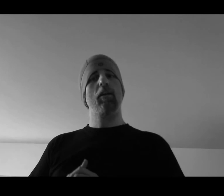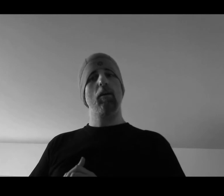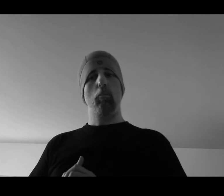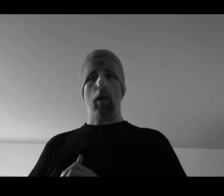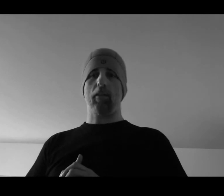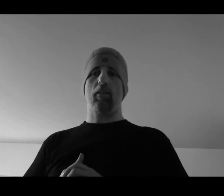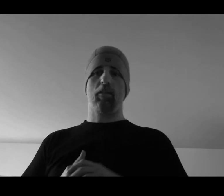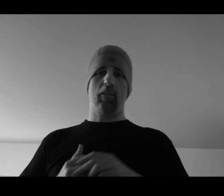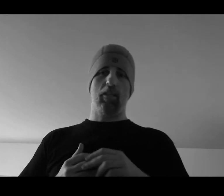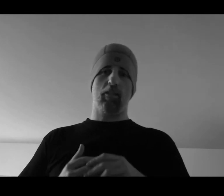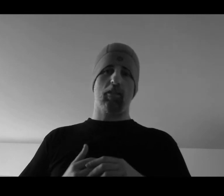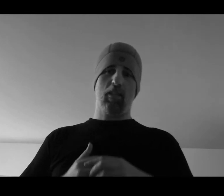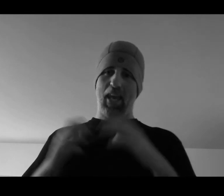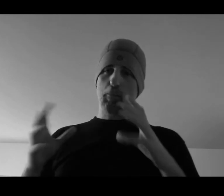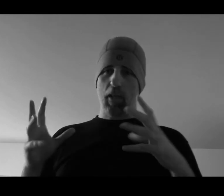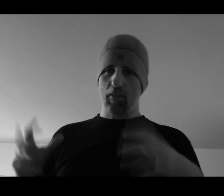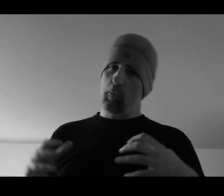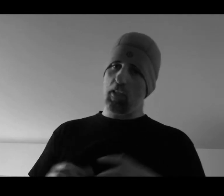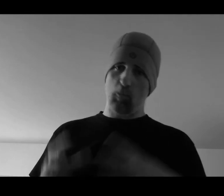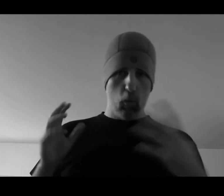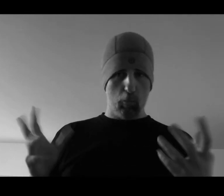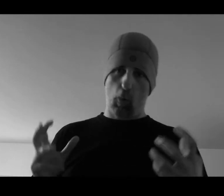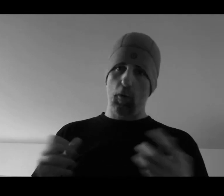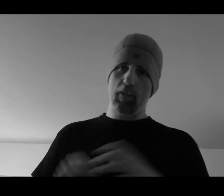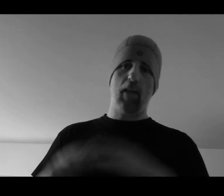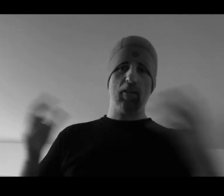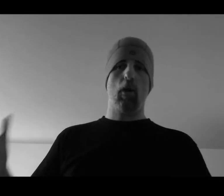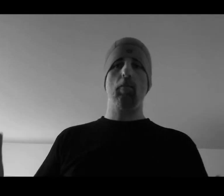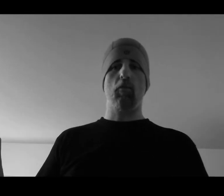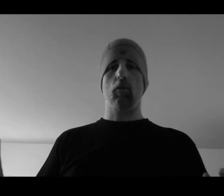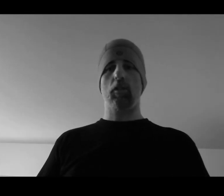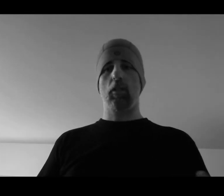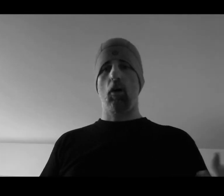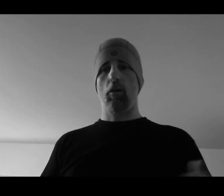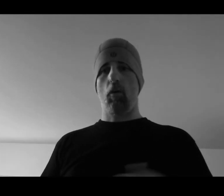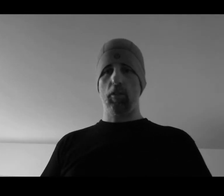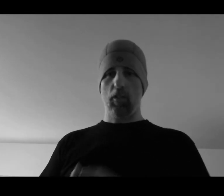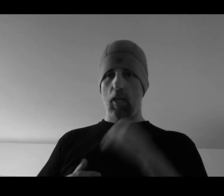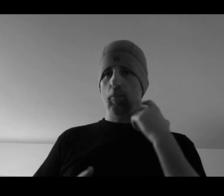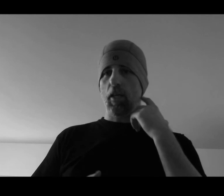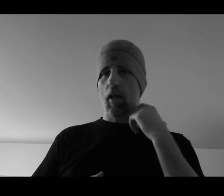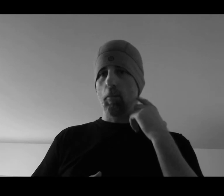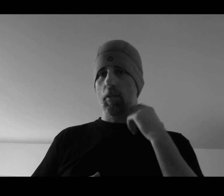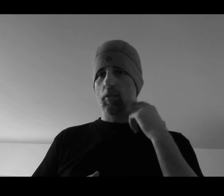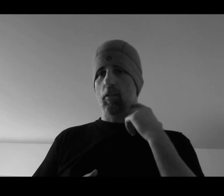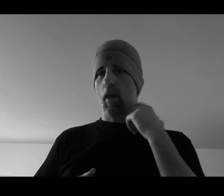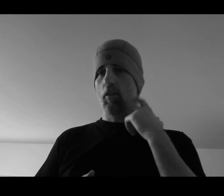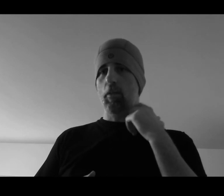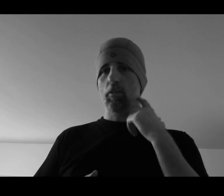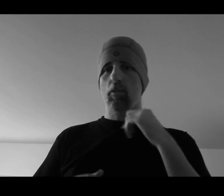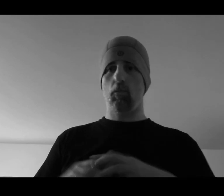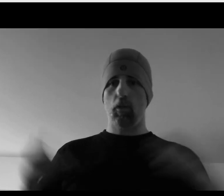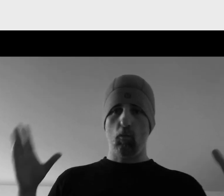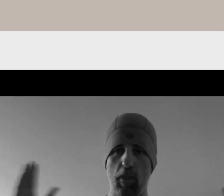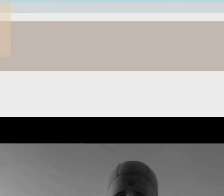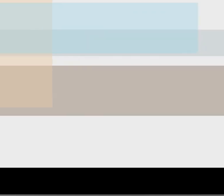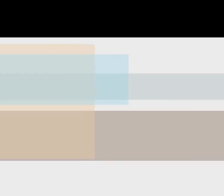But since gameplay to me is most important, that's why I'm focusing on all these gameplay elements and elements within the ring.